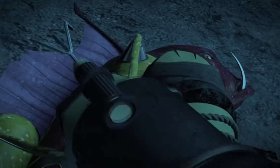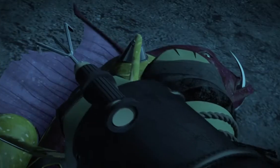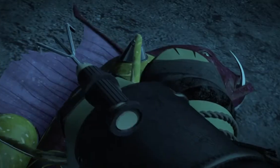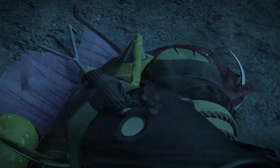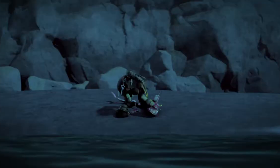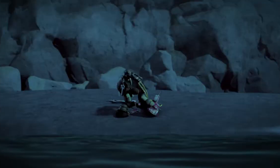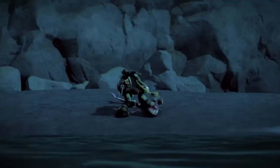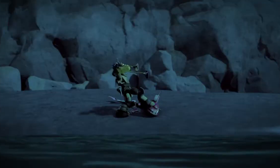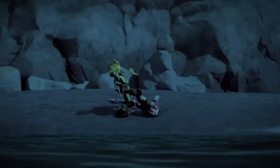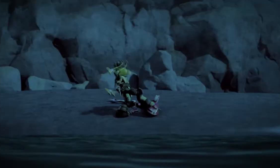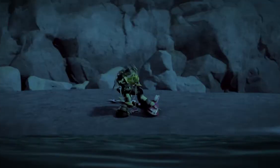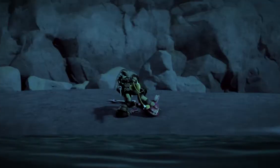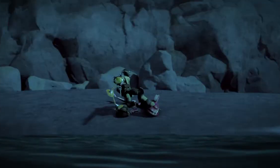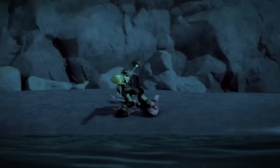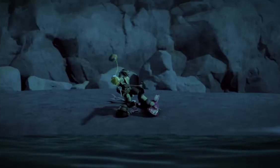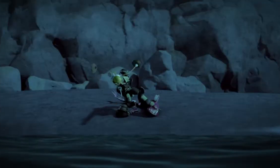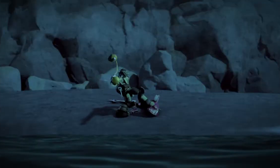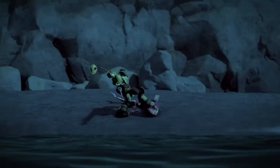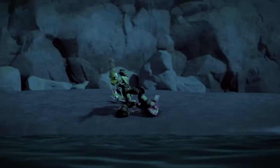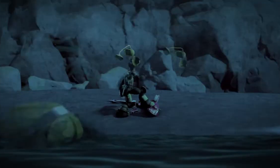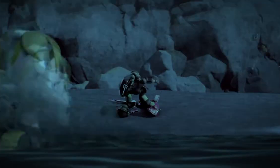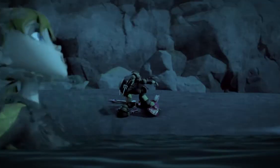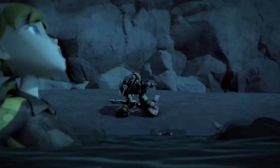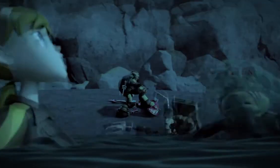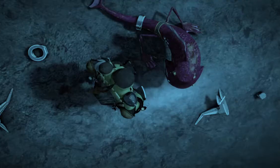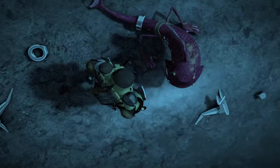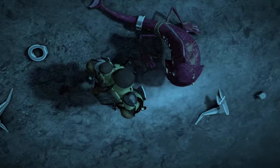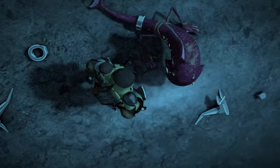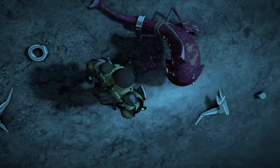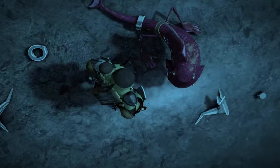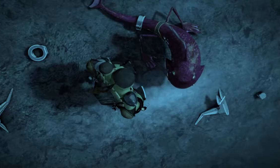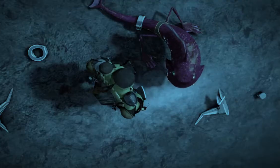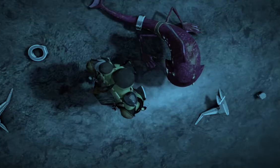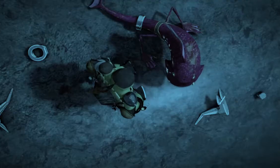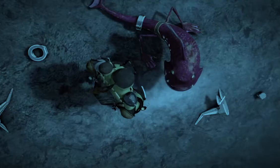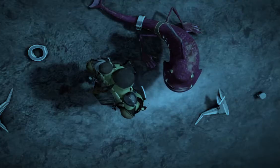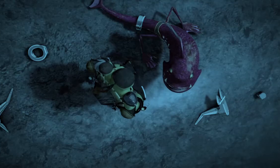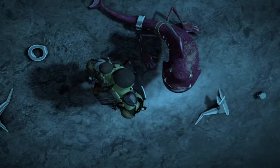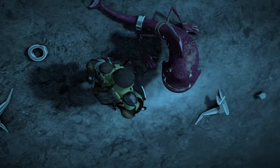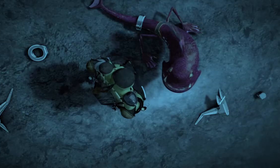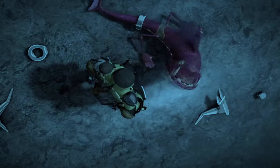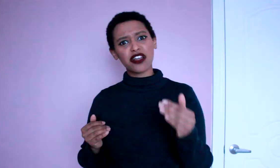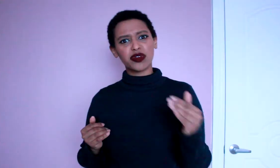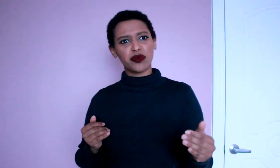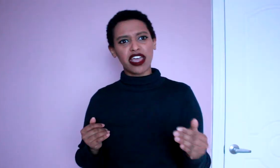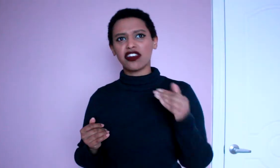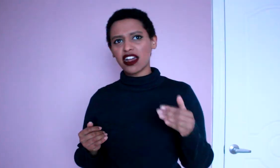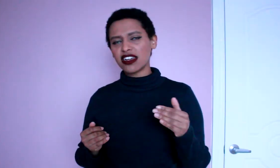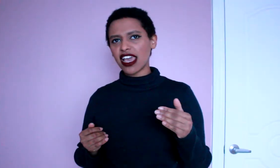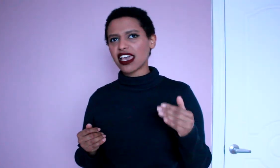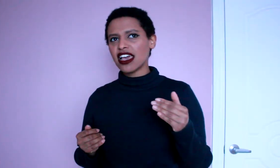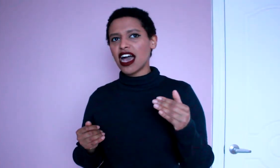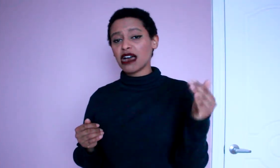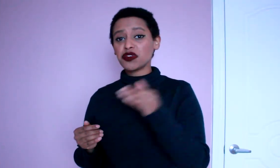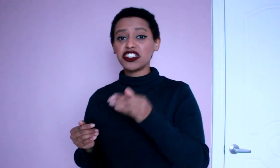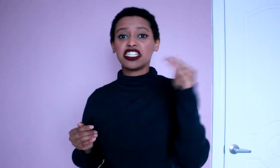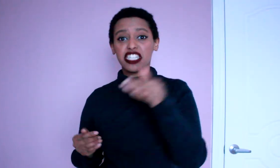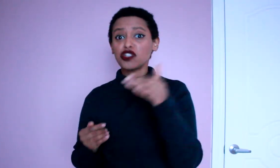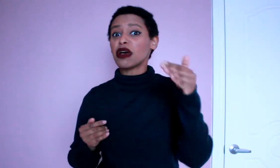his moment against fish face how ruthless was that but not in an angry way not today I'm going to ditch my